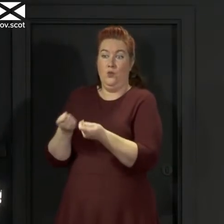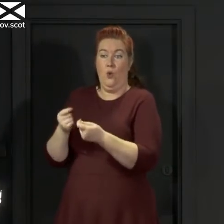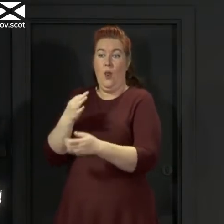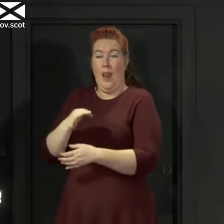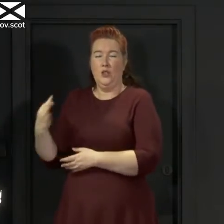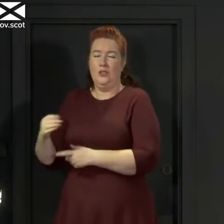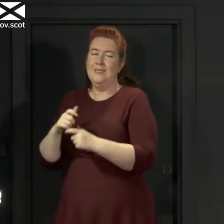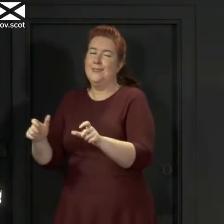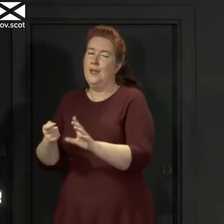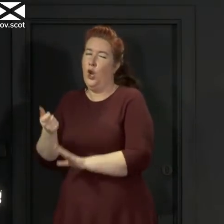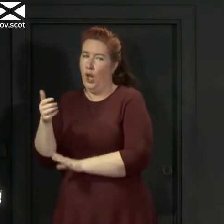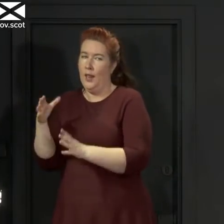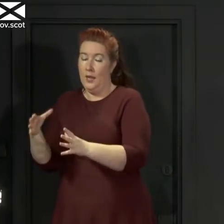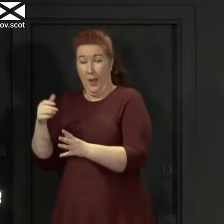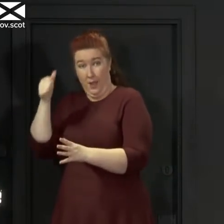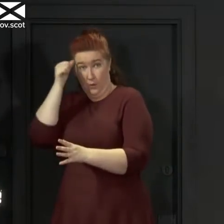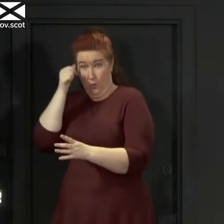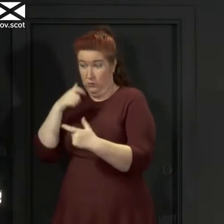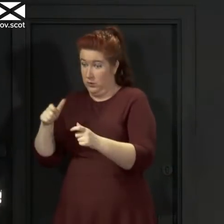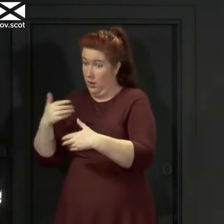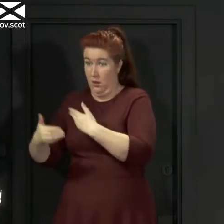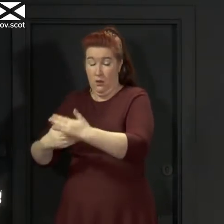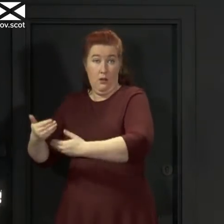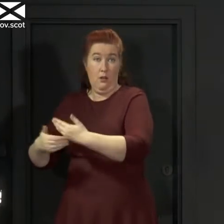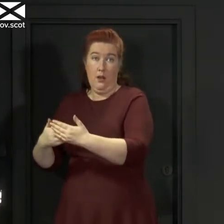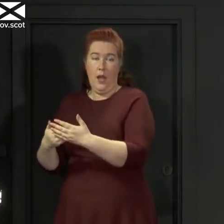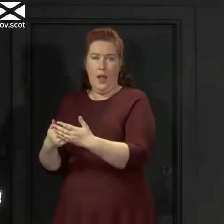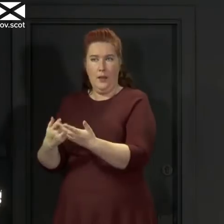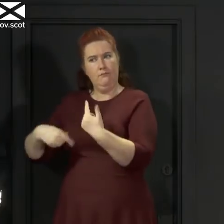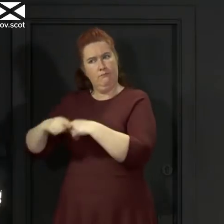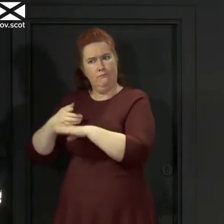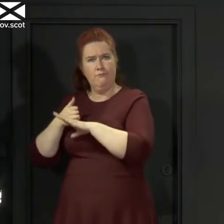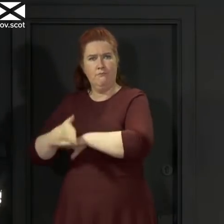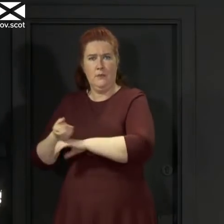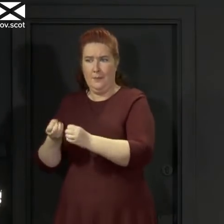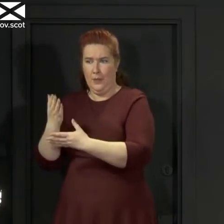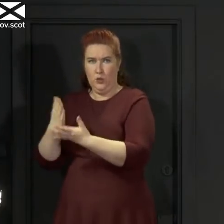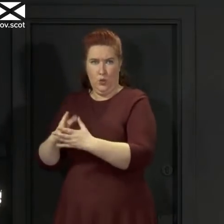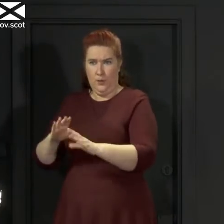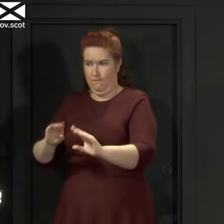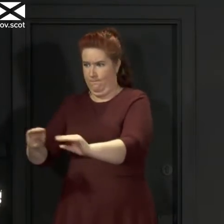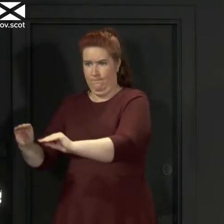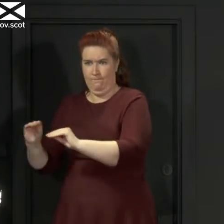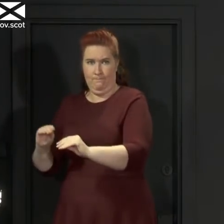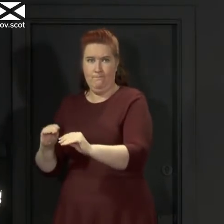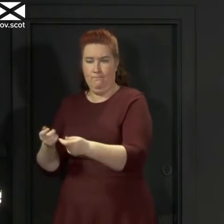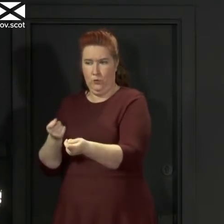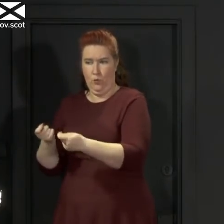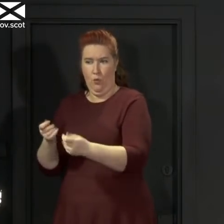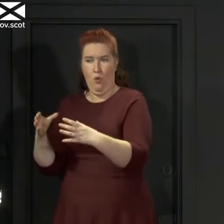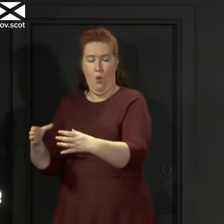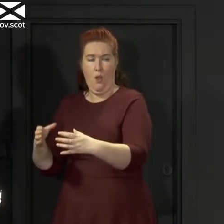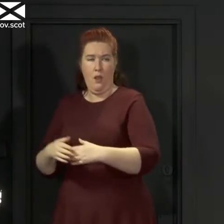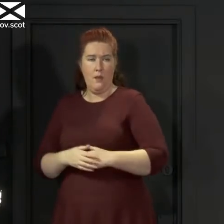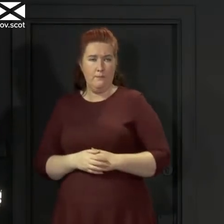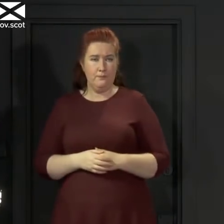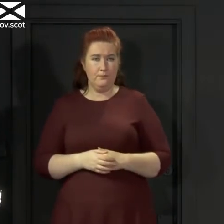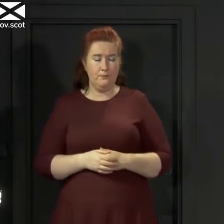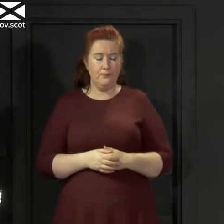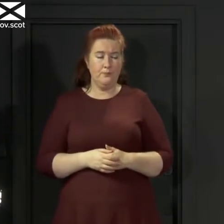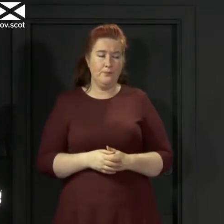work that has been done there and the efforts that have been put into making sure that as far as possible we keep that one under control as well